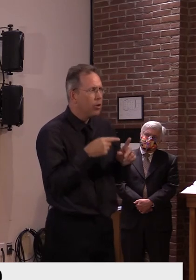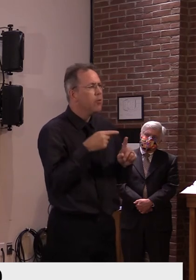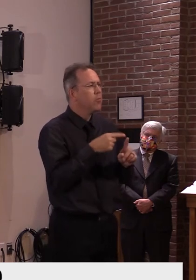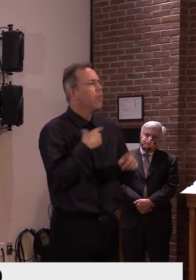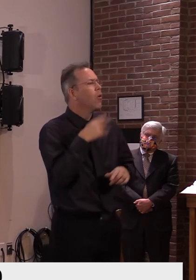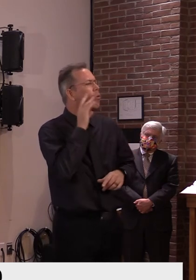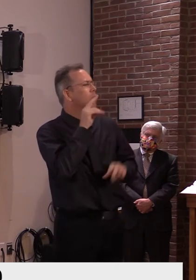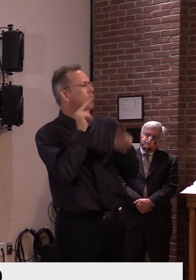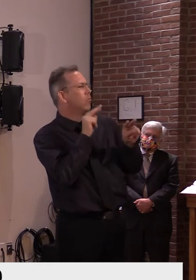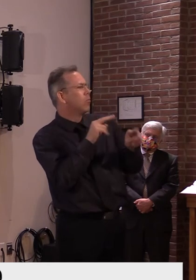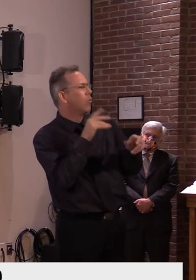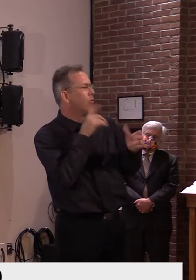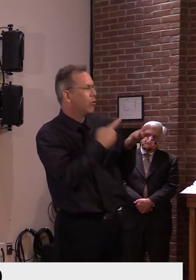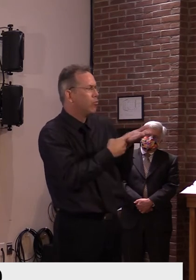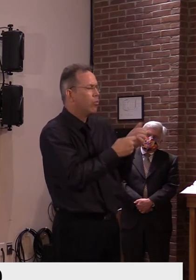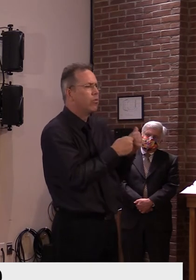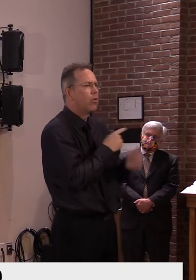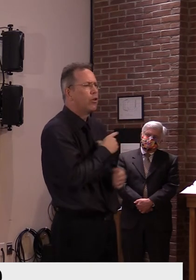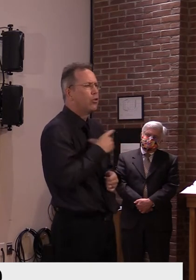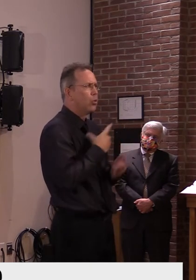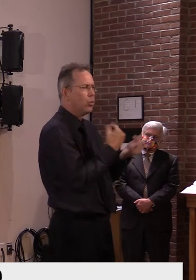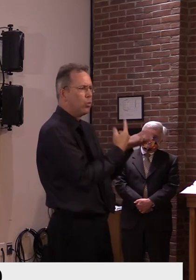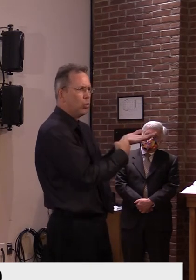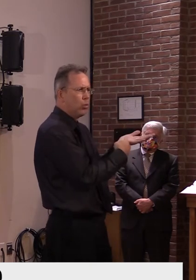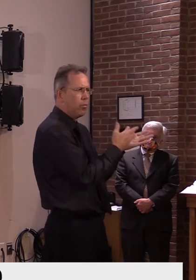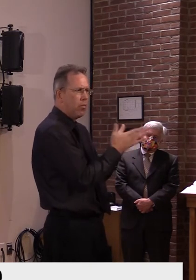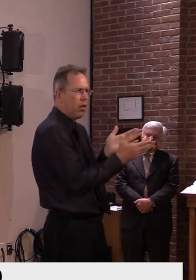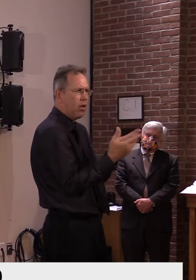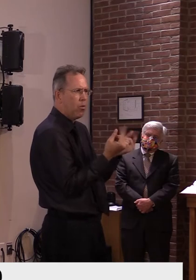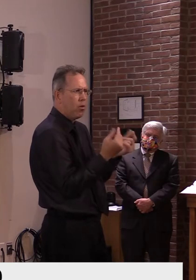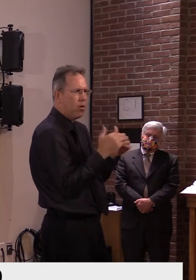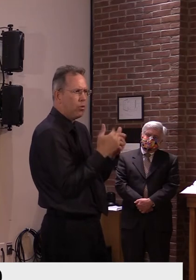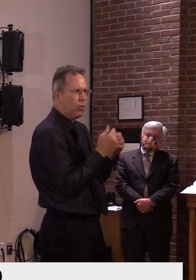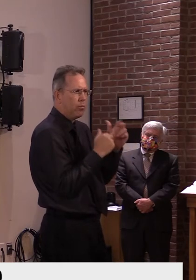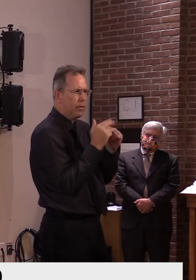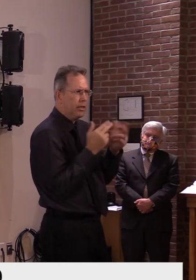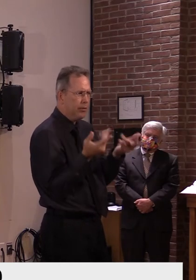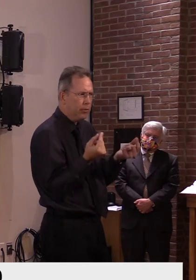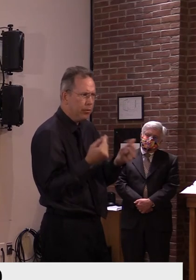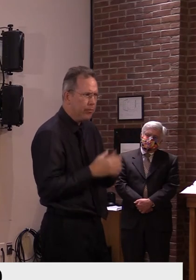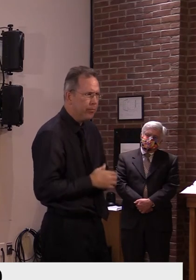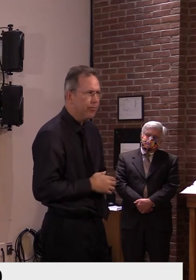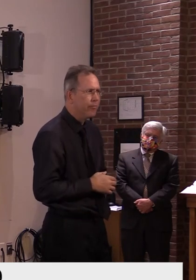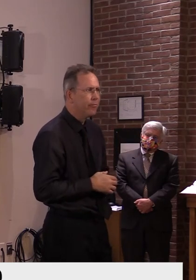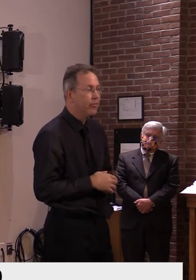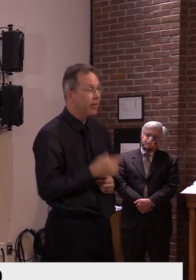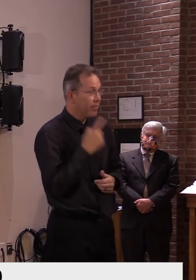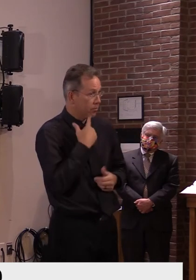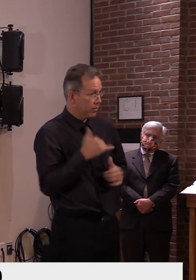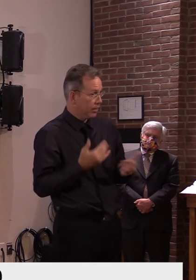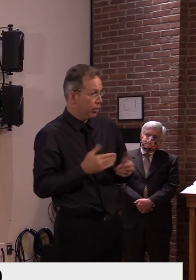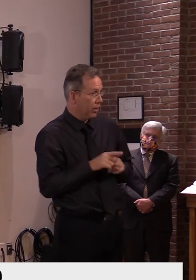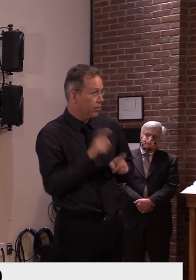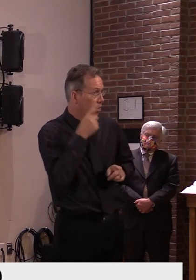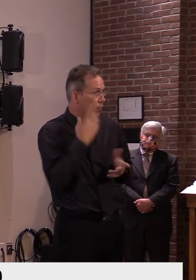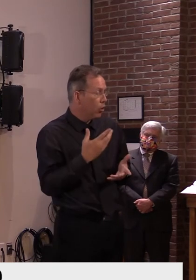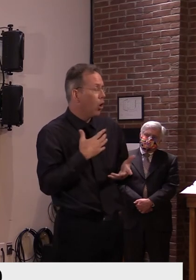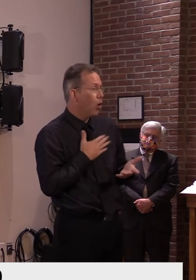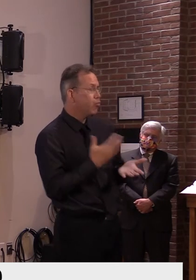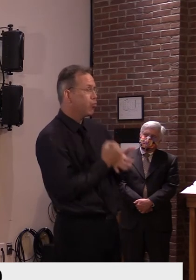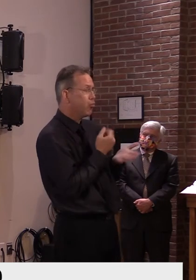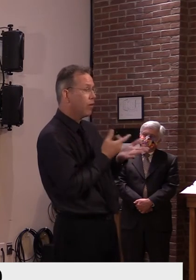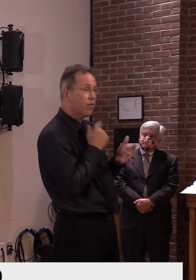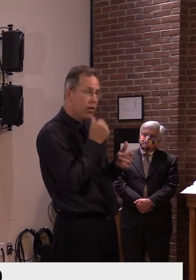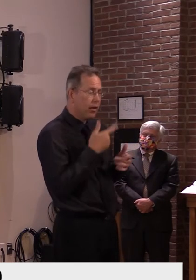when they come back into session, if I'm still here. And that, yeah, and that's like in January, right? That's correct.